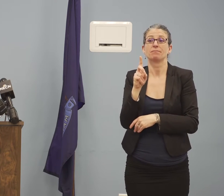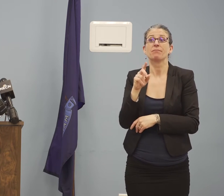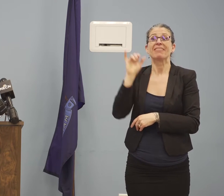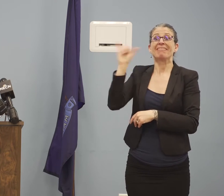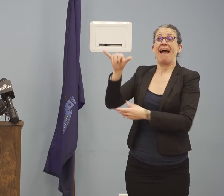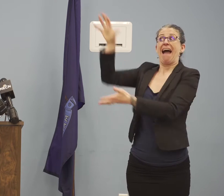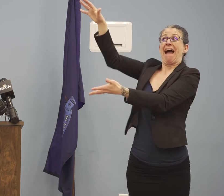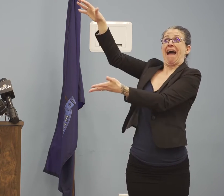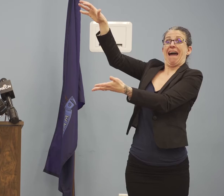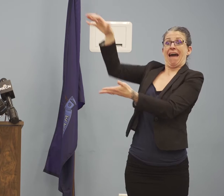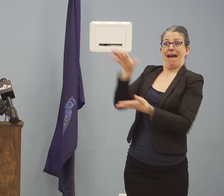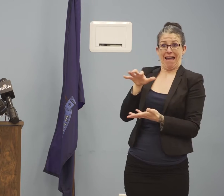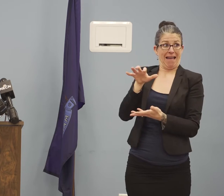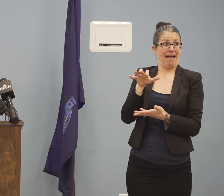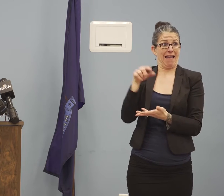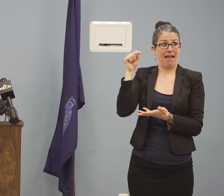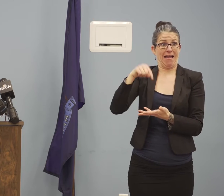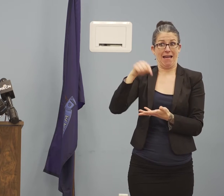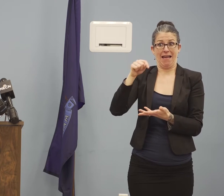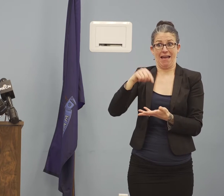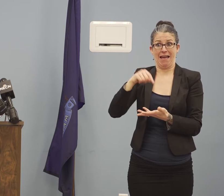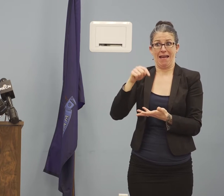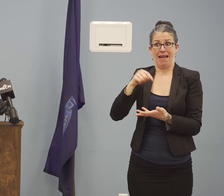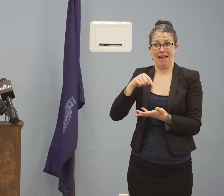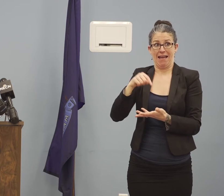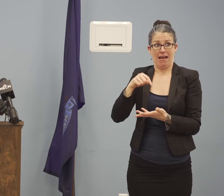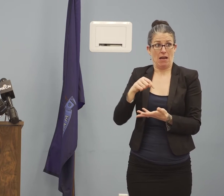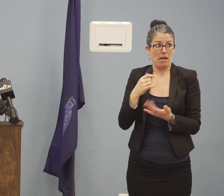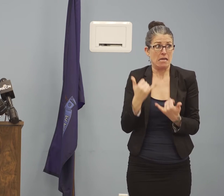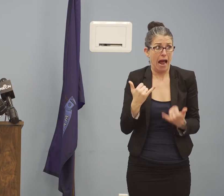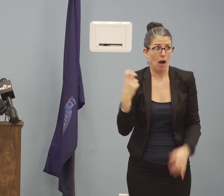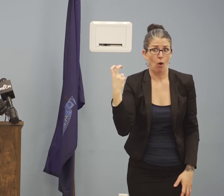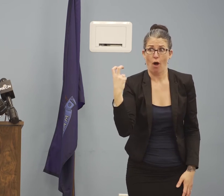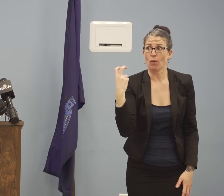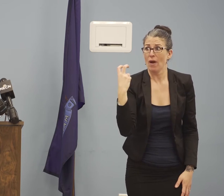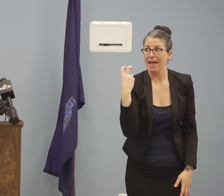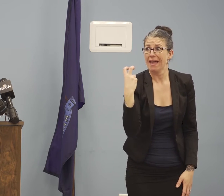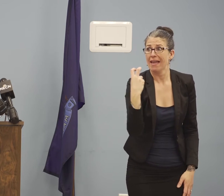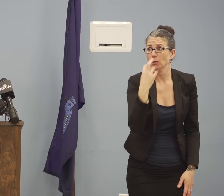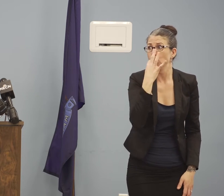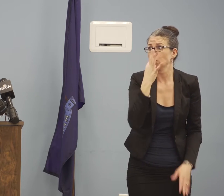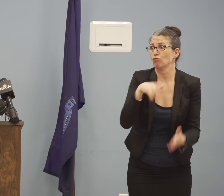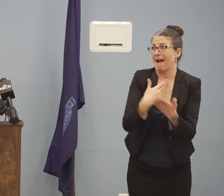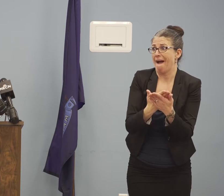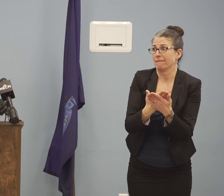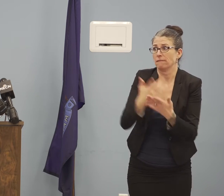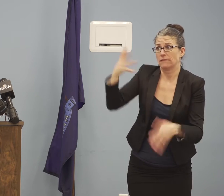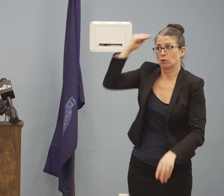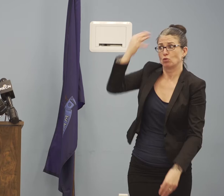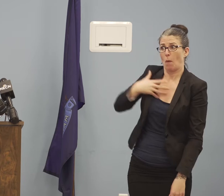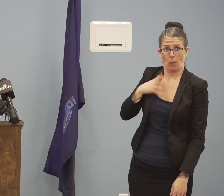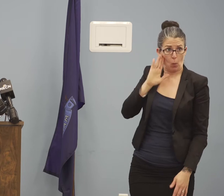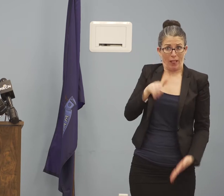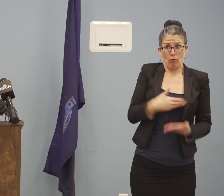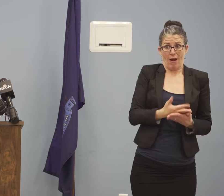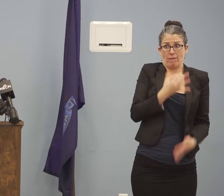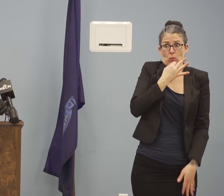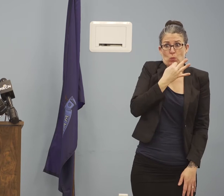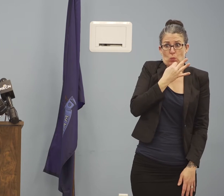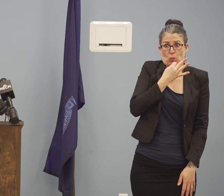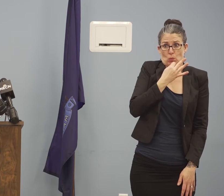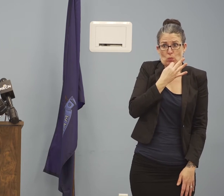is coming in. Most critically, the distribution of N95 masks